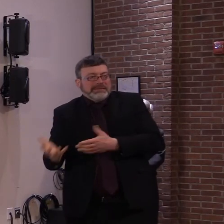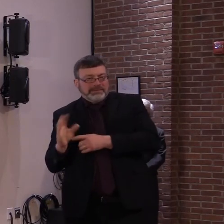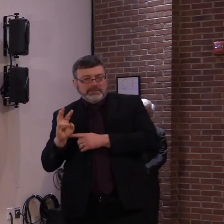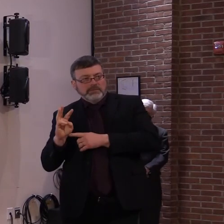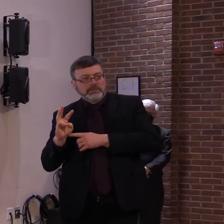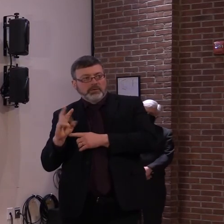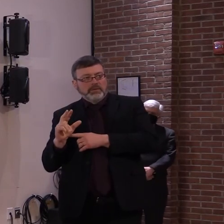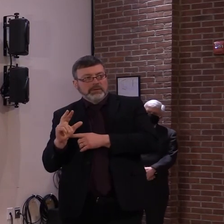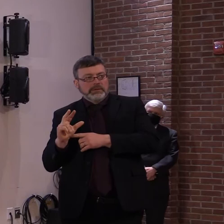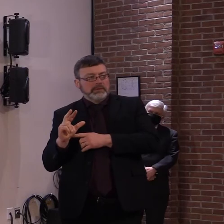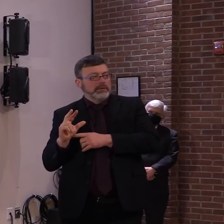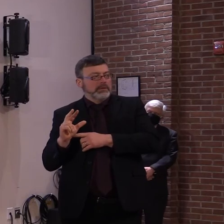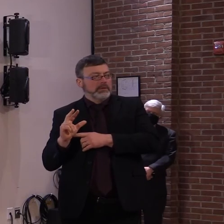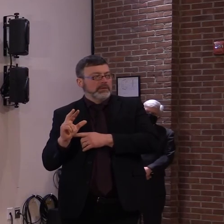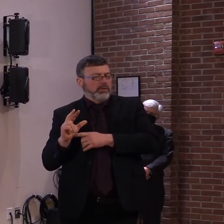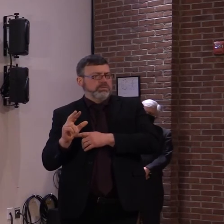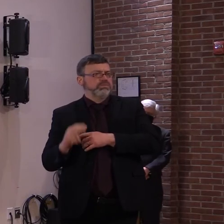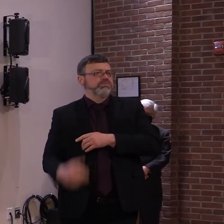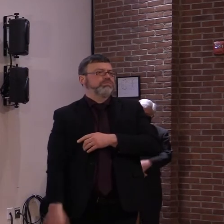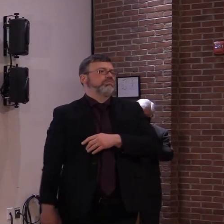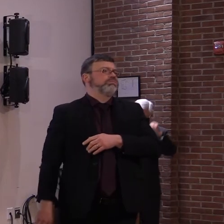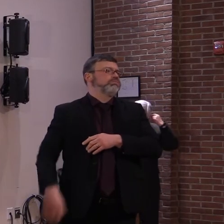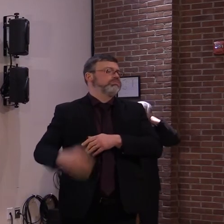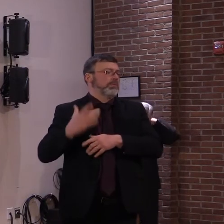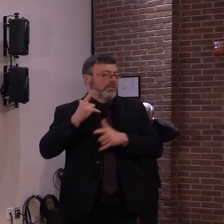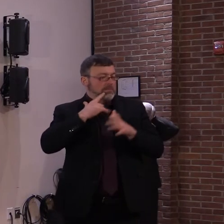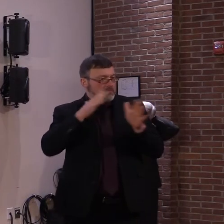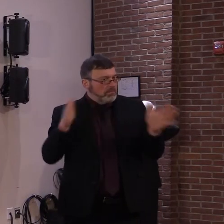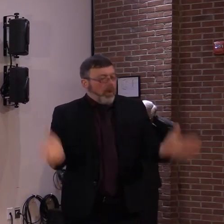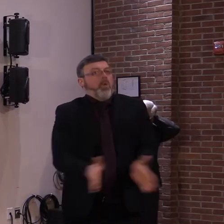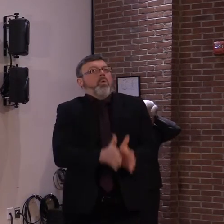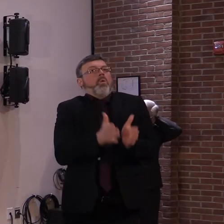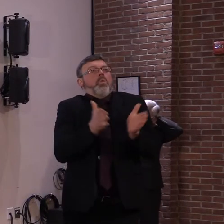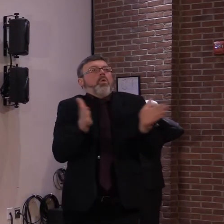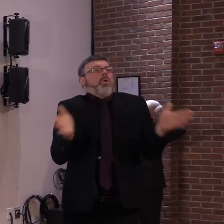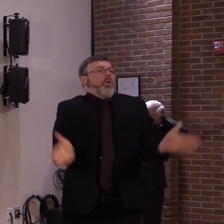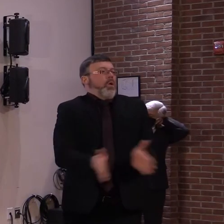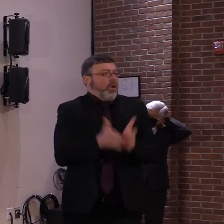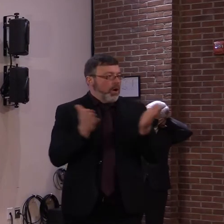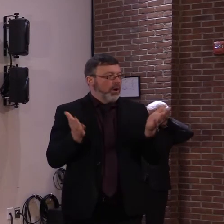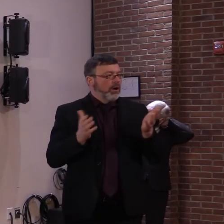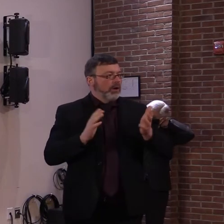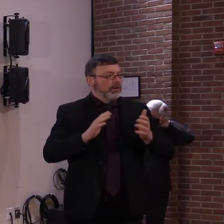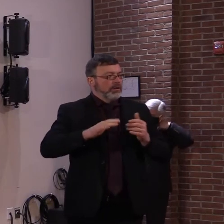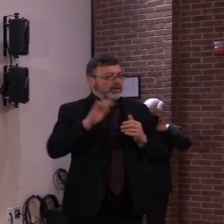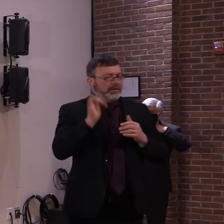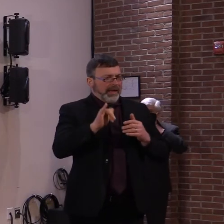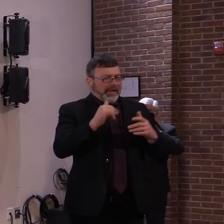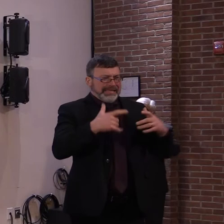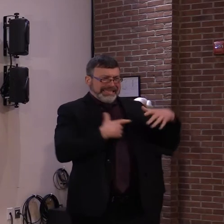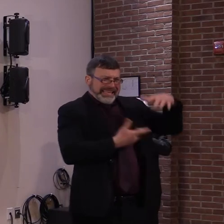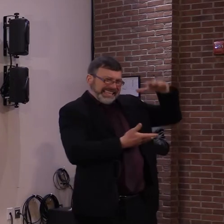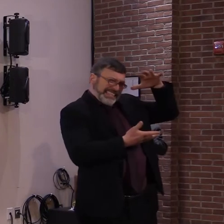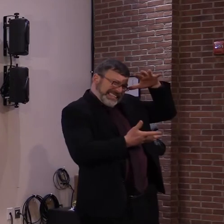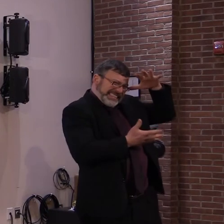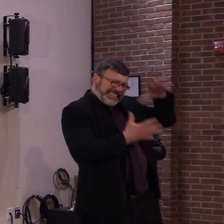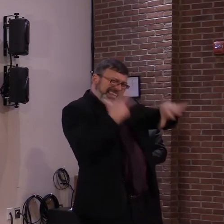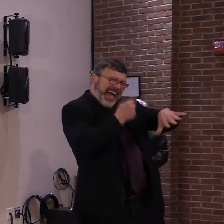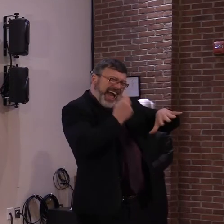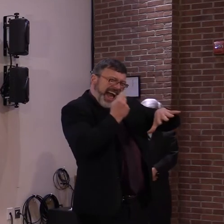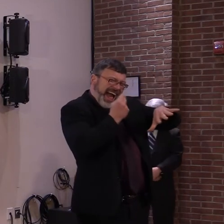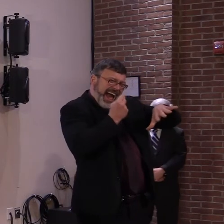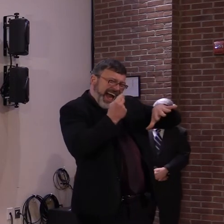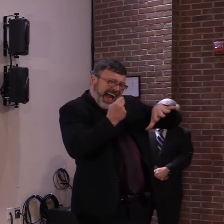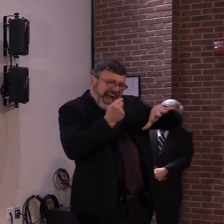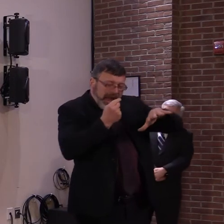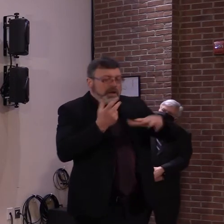wastage. So very, very low number when you look at it in comparison to the total number of doses coming in the state. I would